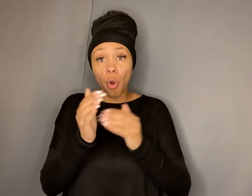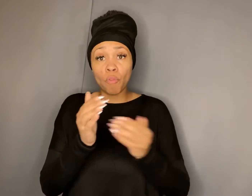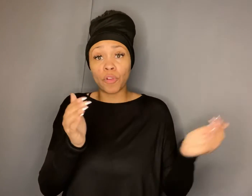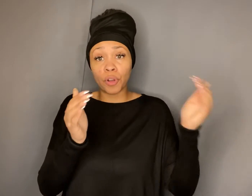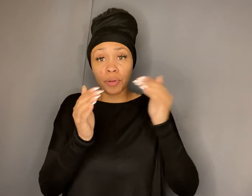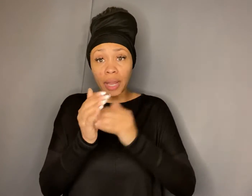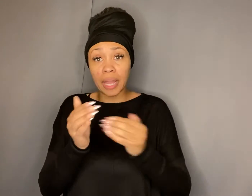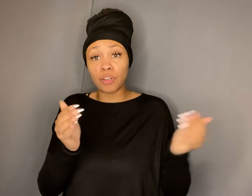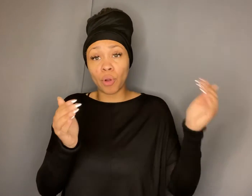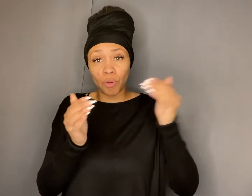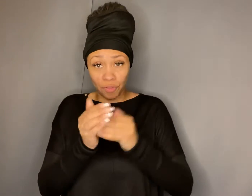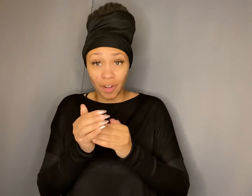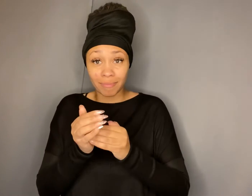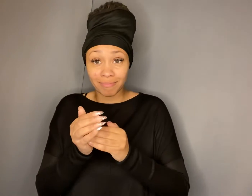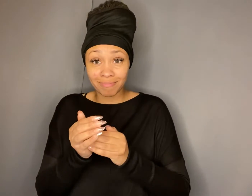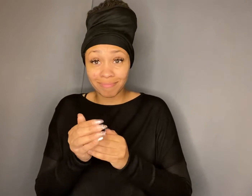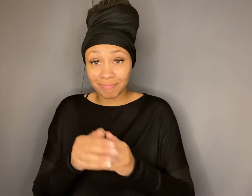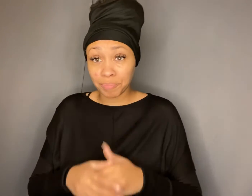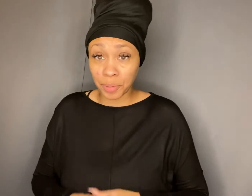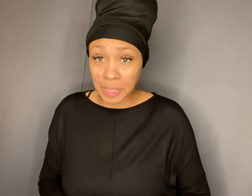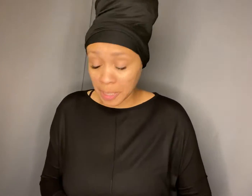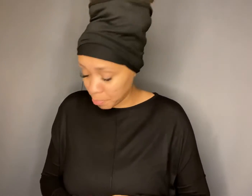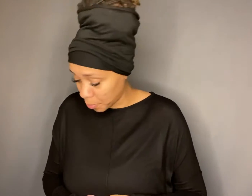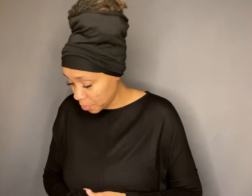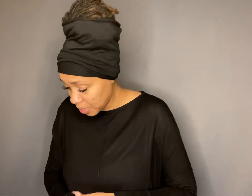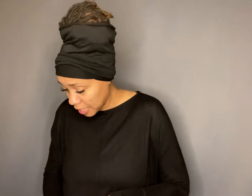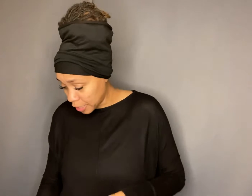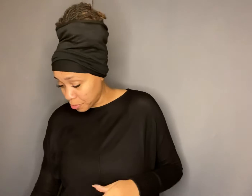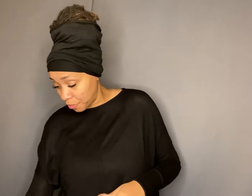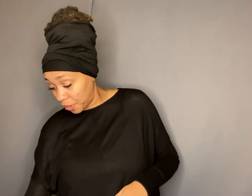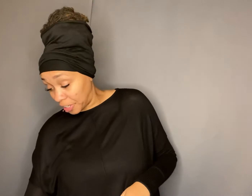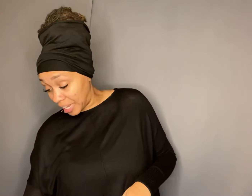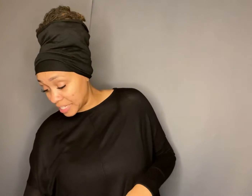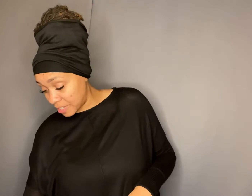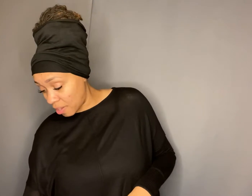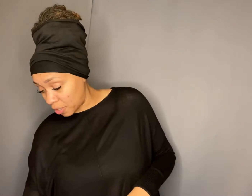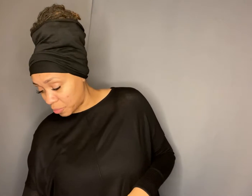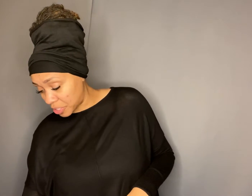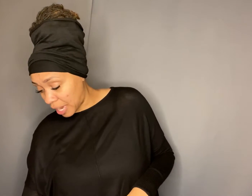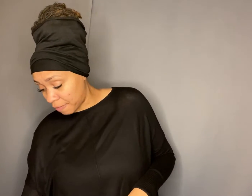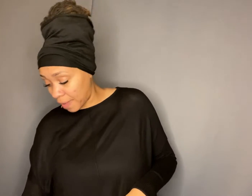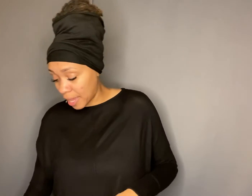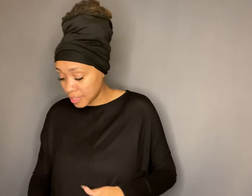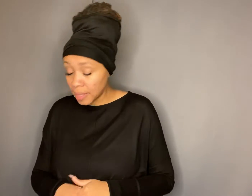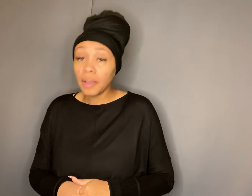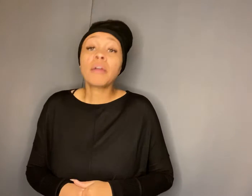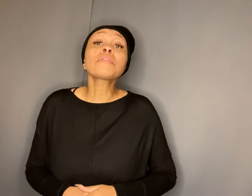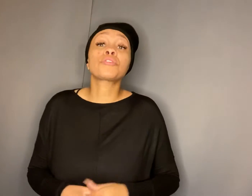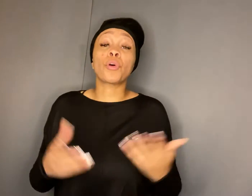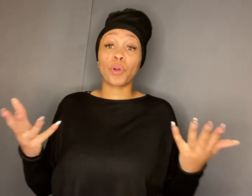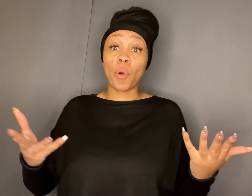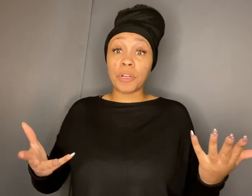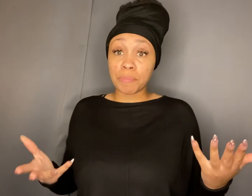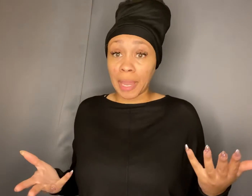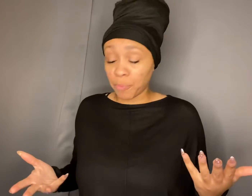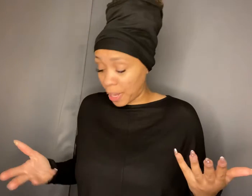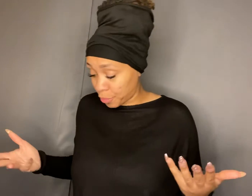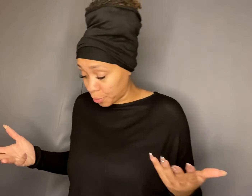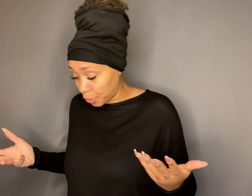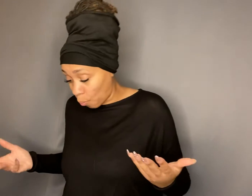over and over pretty simple this was a very easy song it was just kind of fast so the chorus make way through the